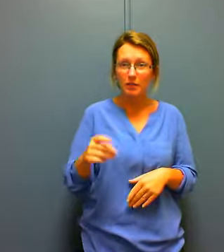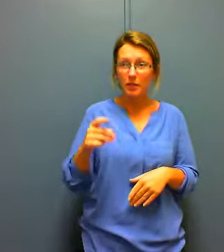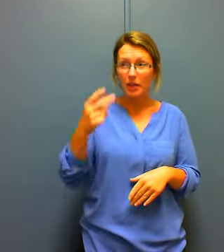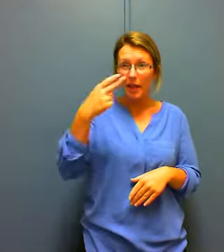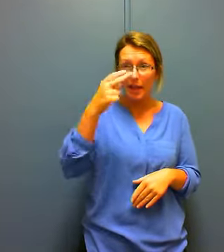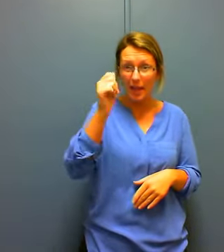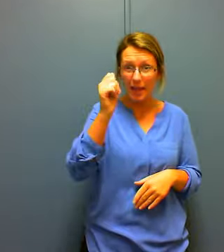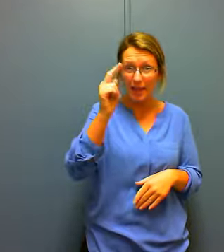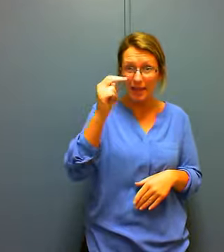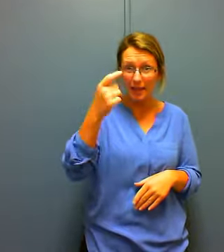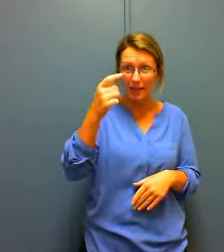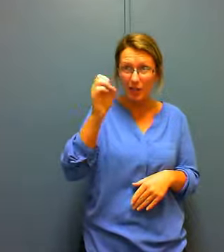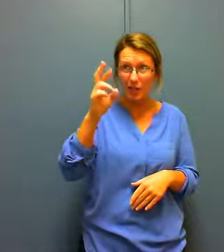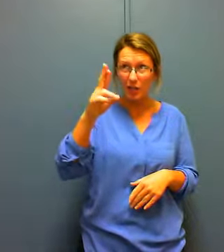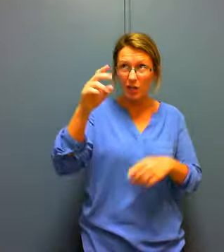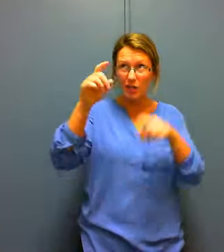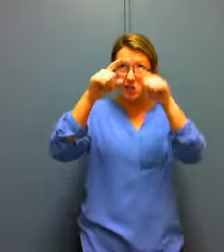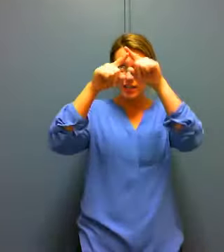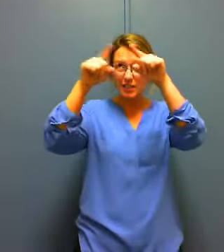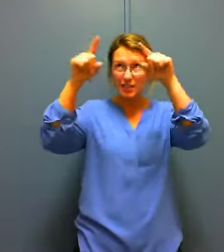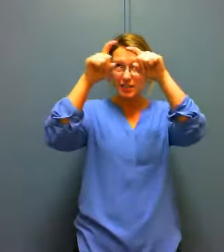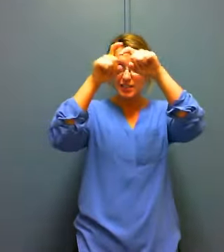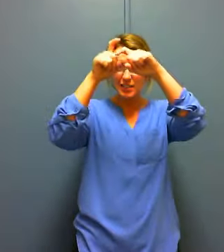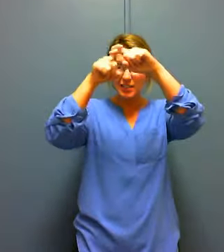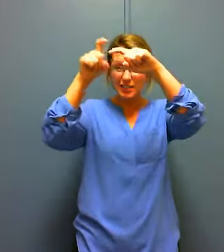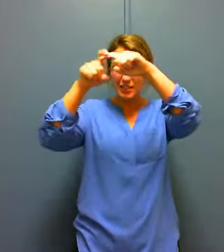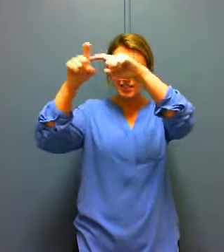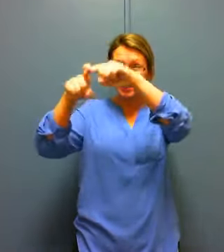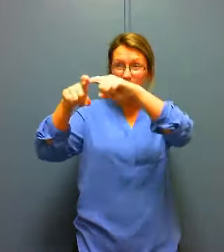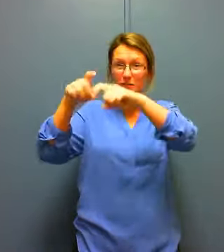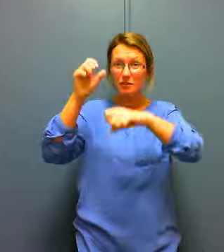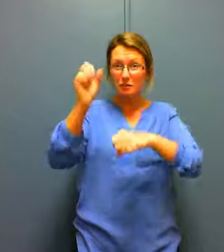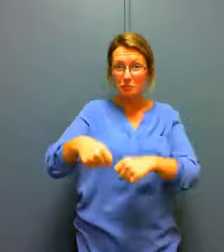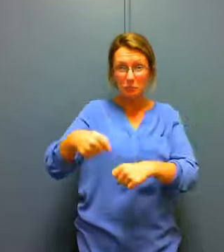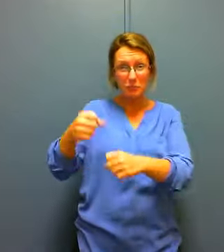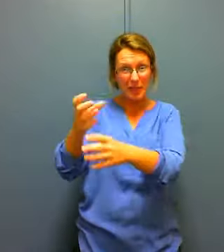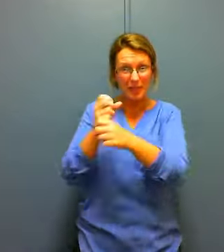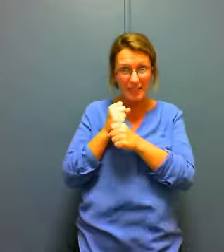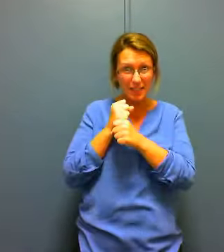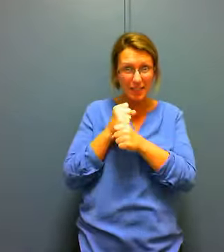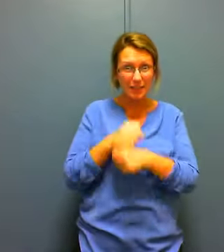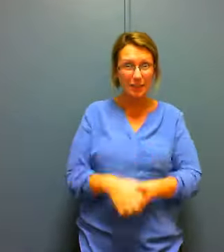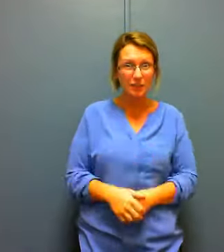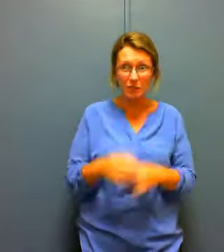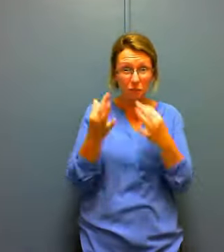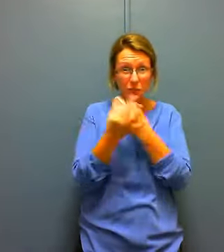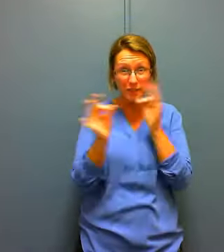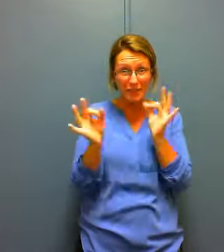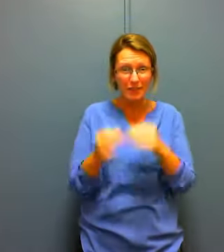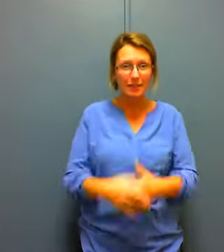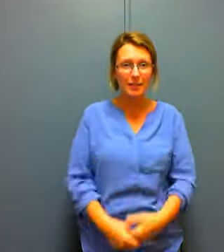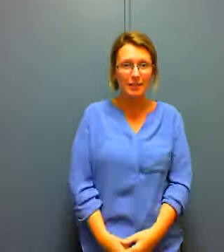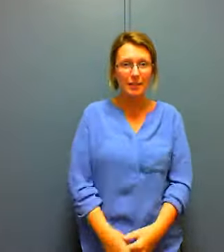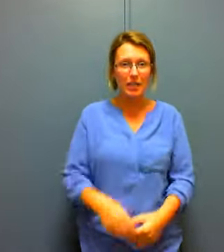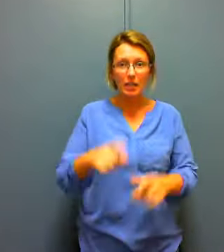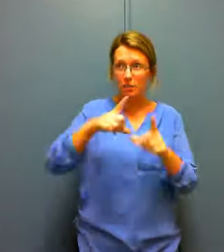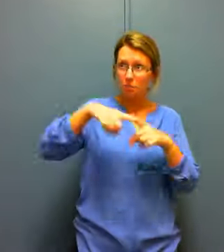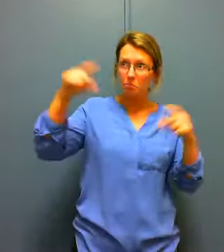hanger like you have to return this and the size of the grocery stores are just insanely big